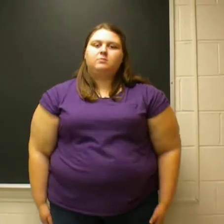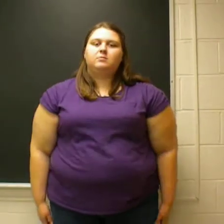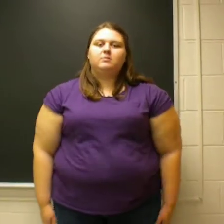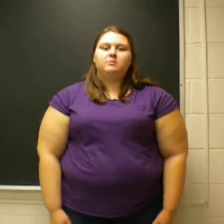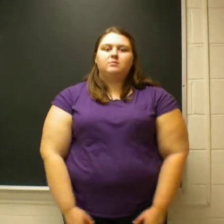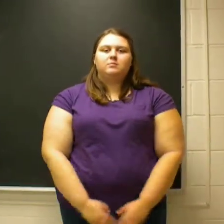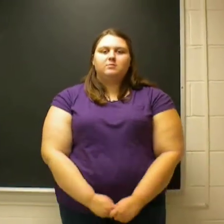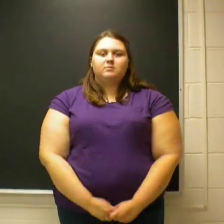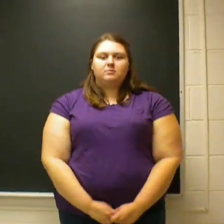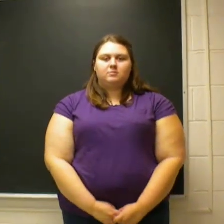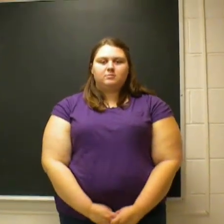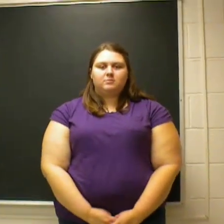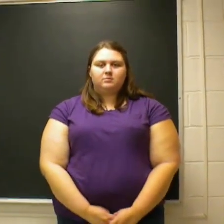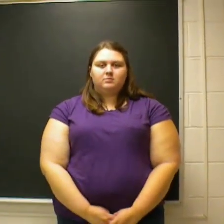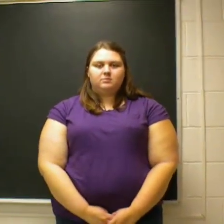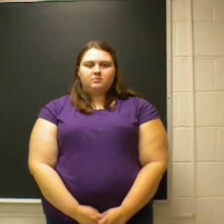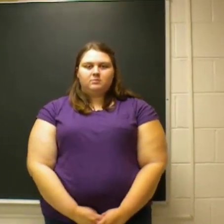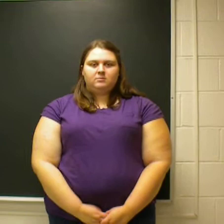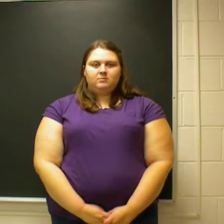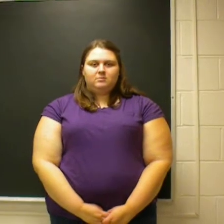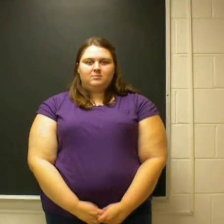I got married last year, so my taxes went down.